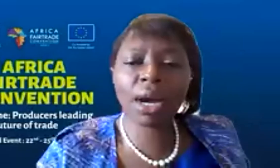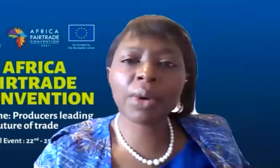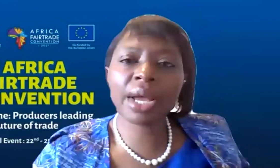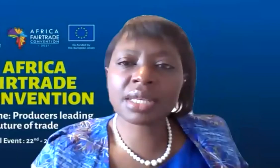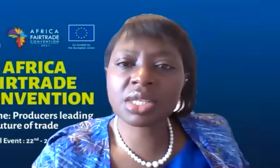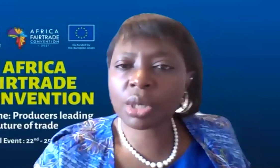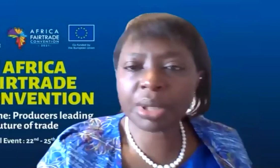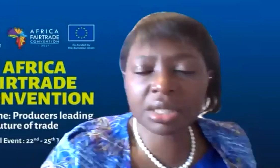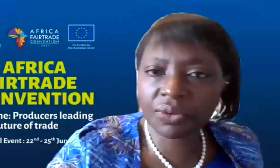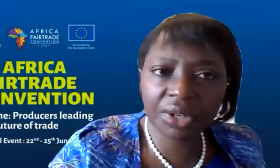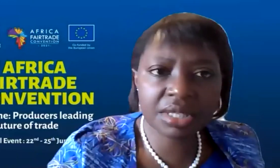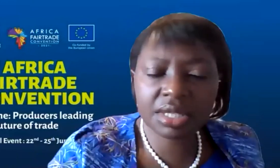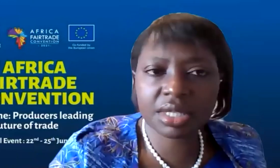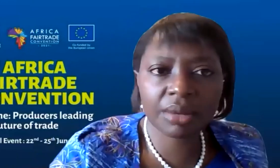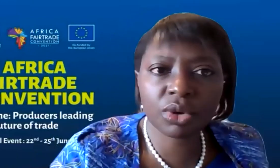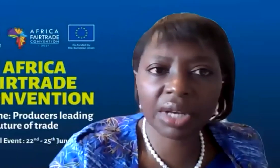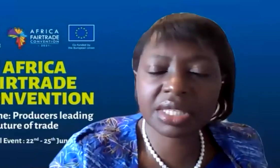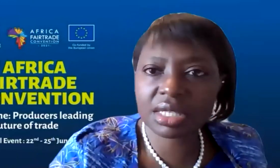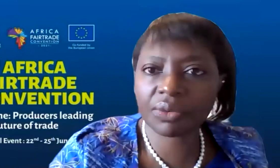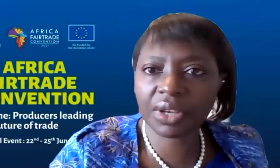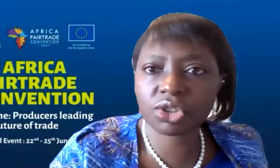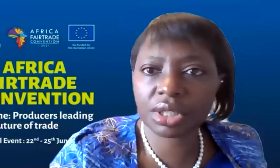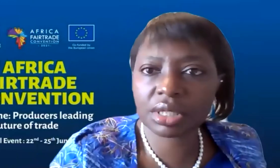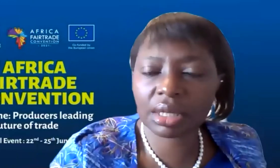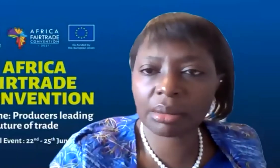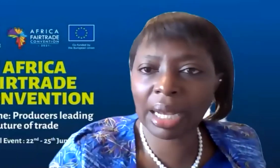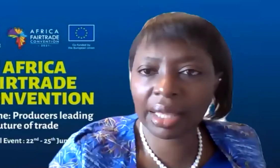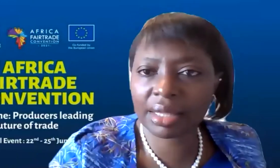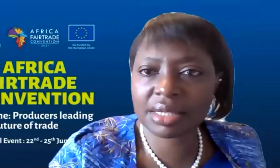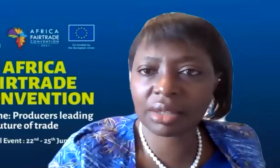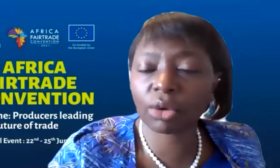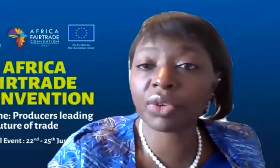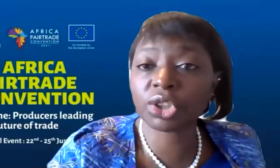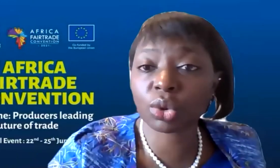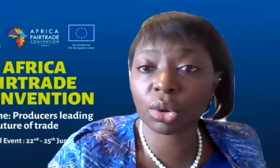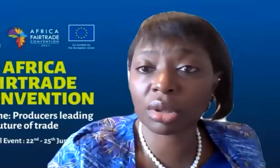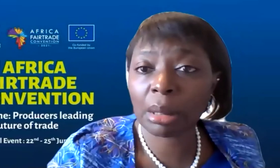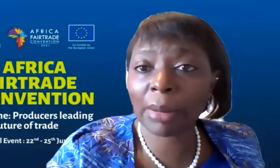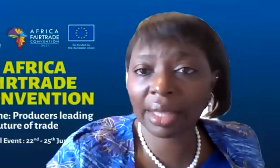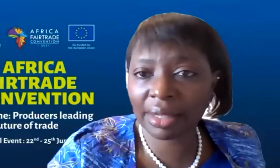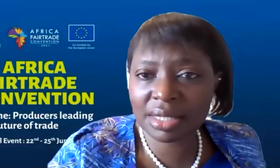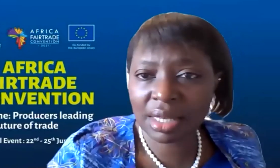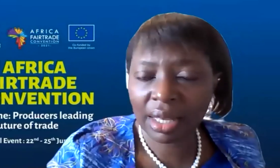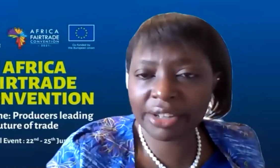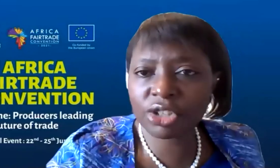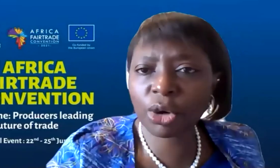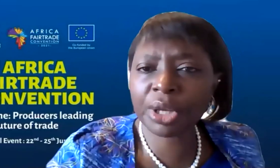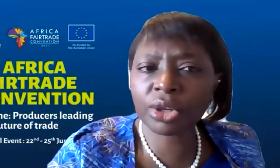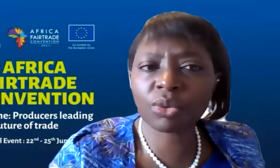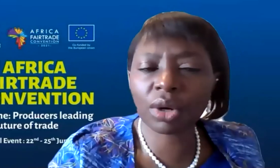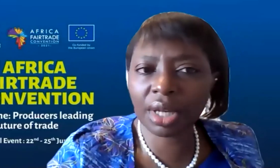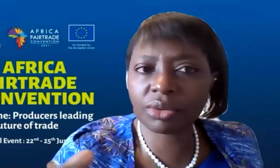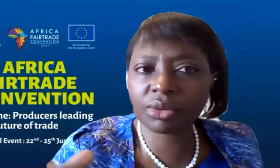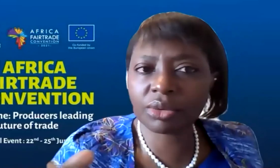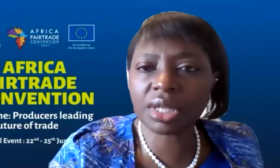why is there such a big difference in terms of accessing fair trade markets and conventional markets? And in your